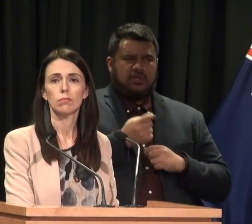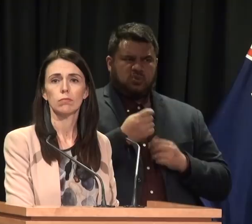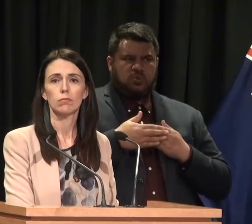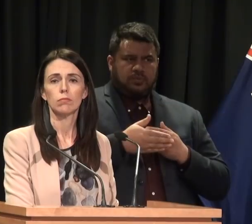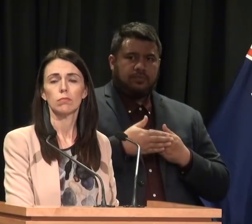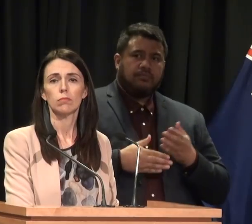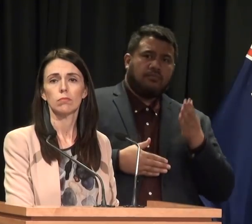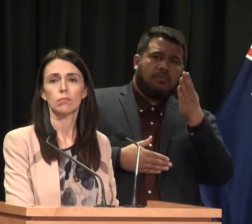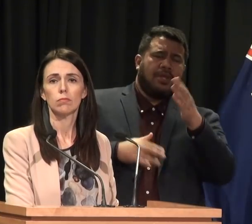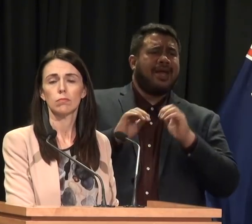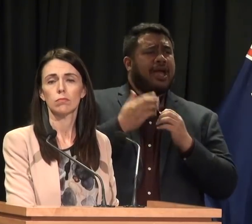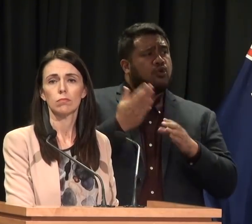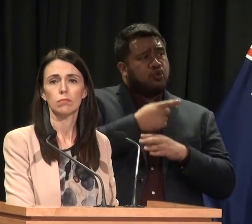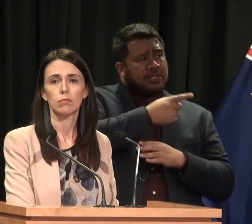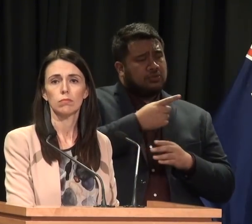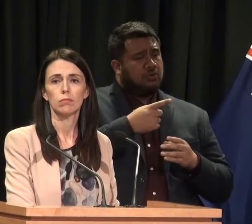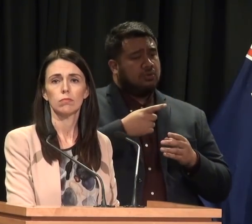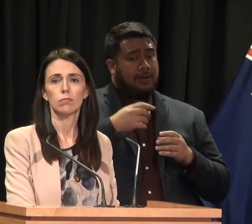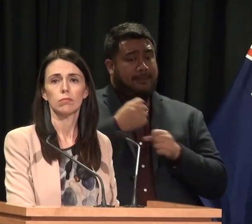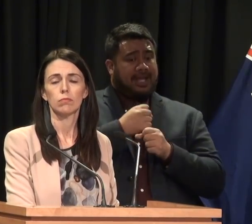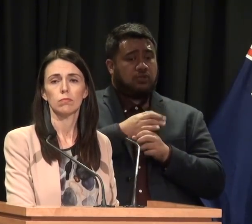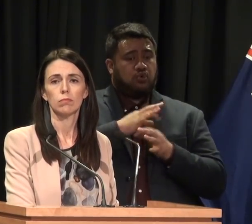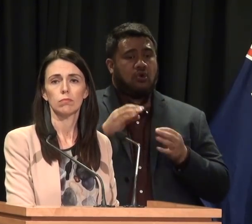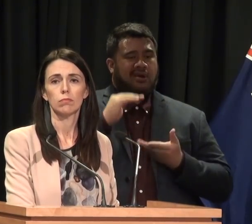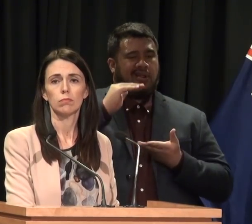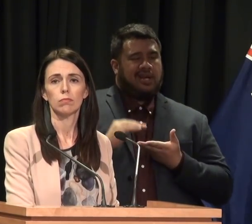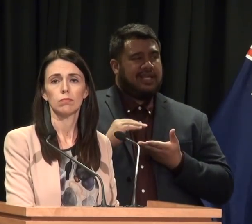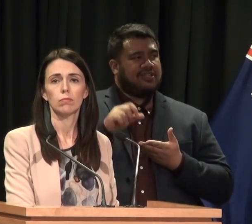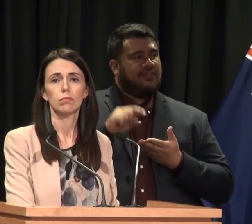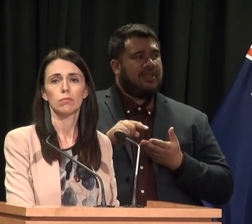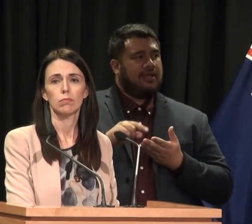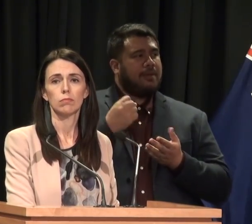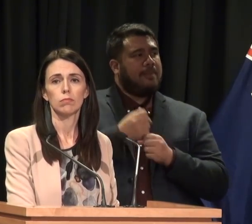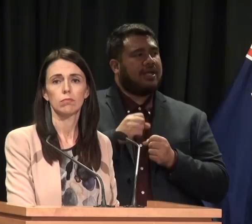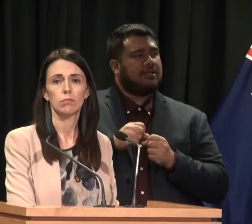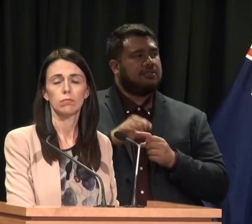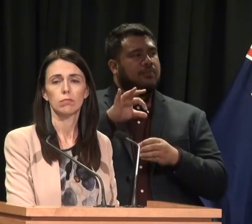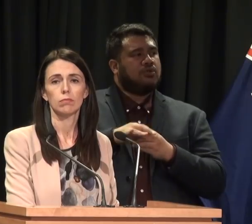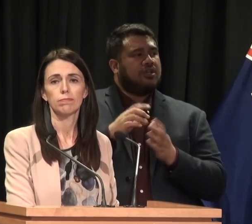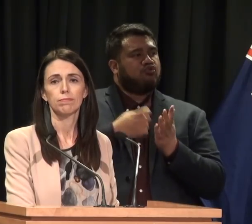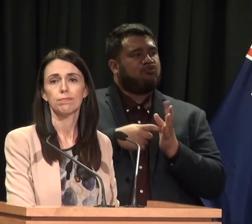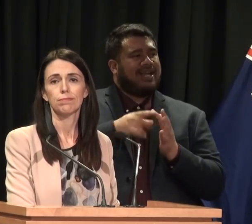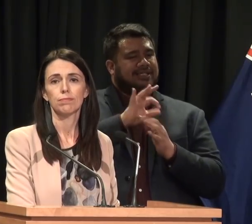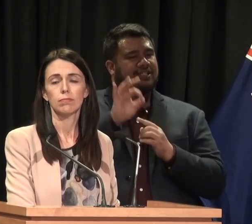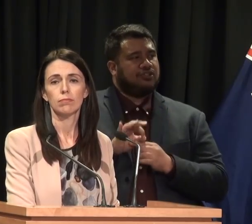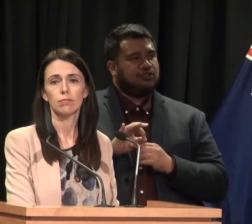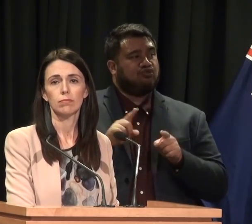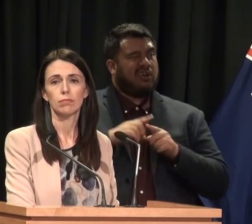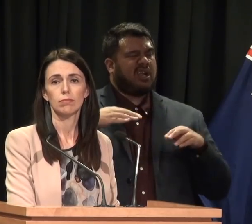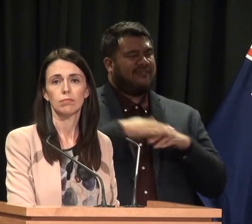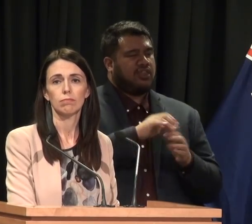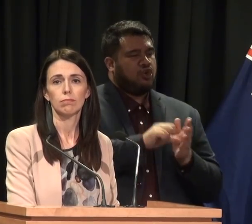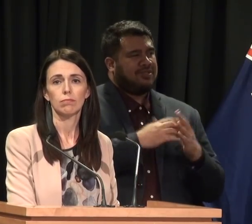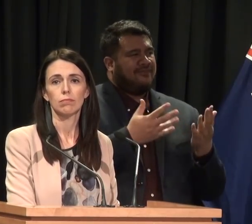decrease their term deposit rates to cover the cost of the levy? Well we can't be certain about that obviously,